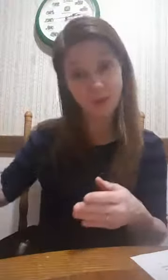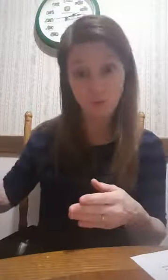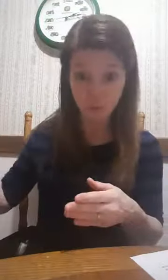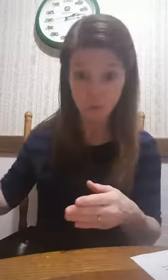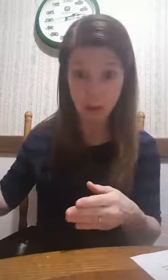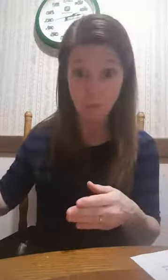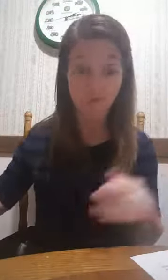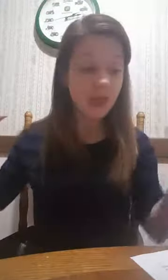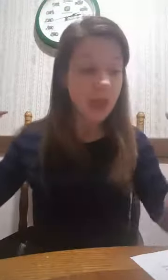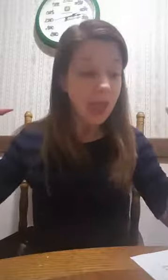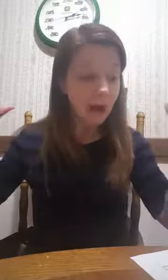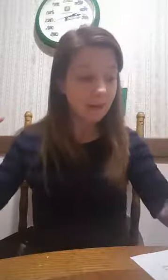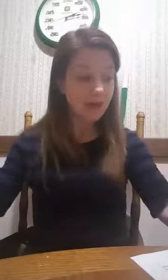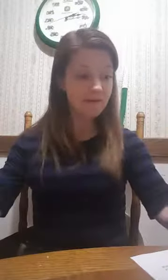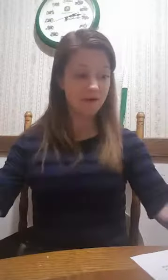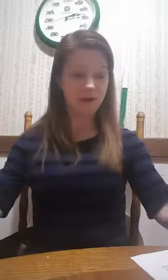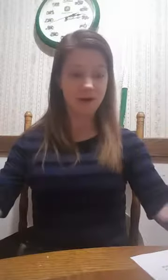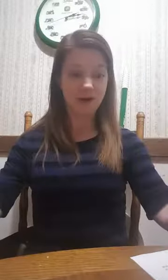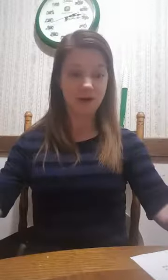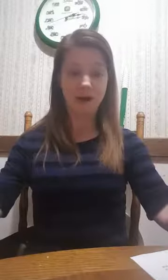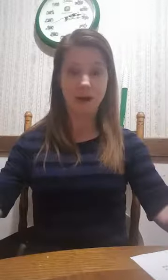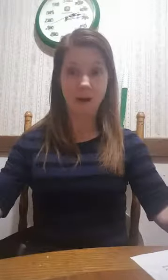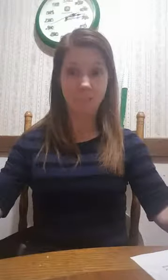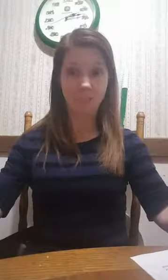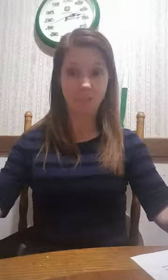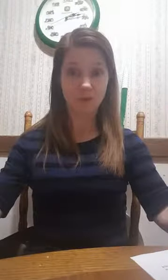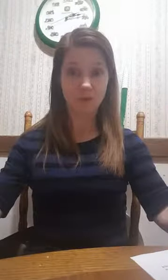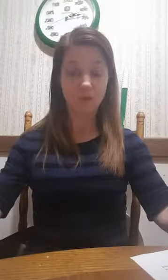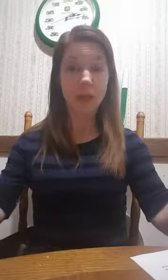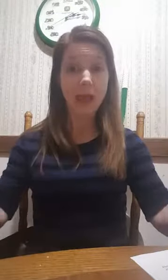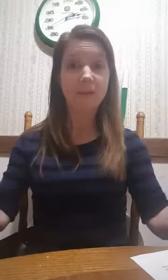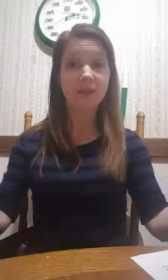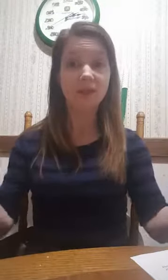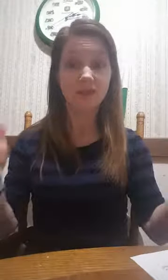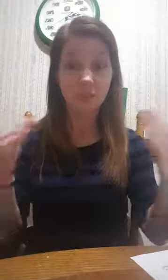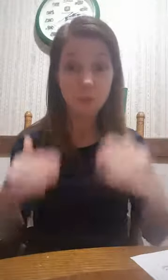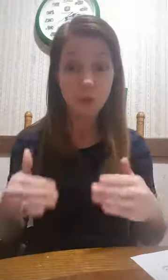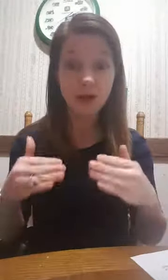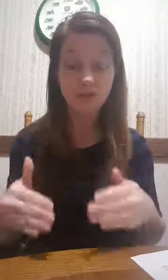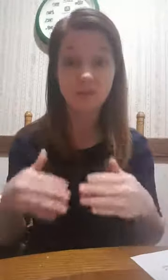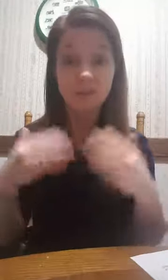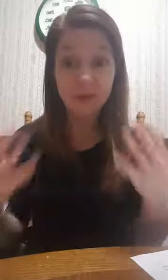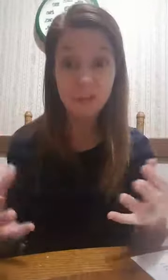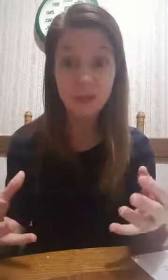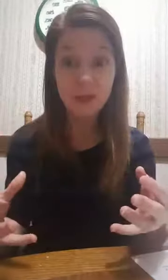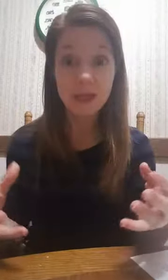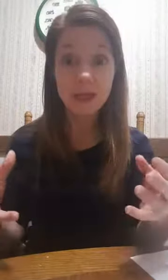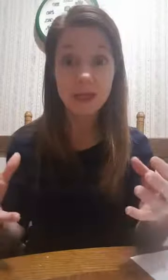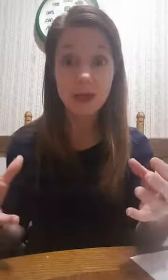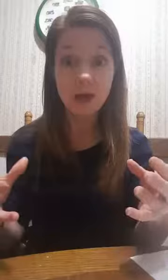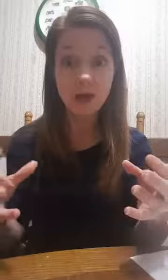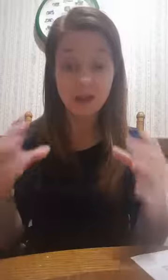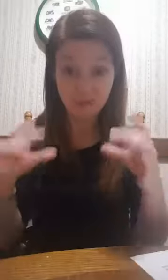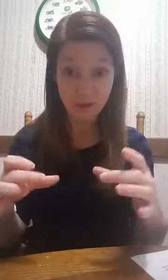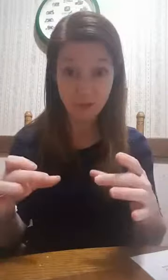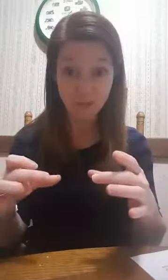can go for two hours. However, um, what happens is we want to sleep in cycles.